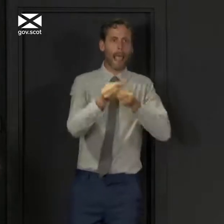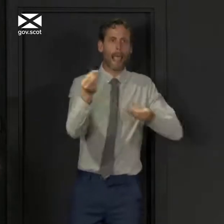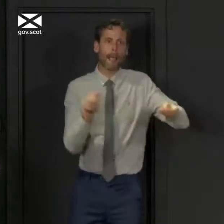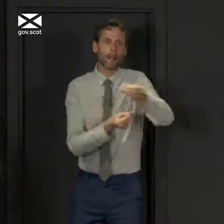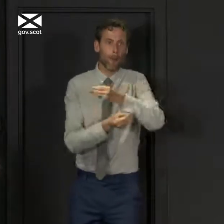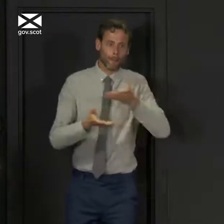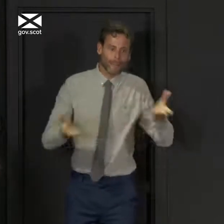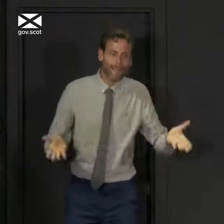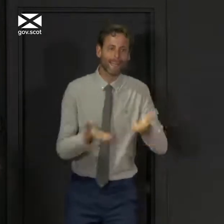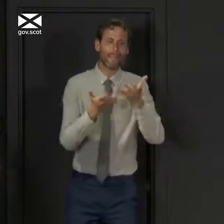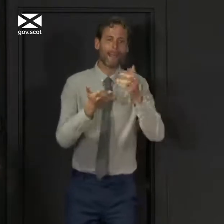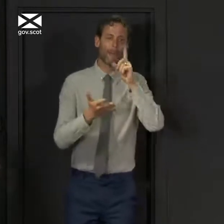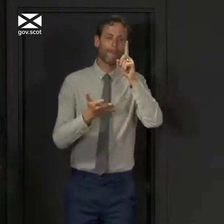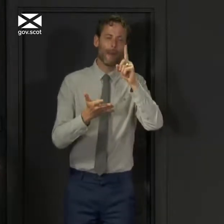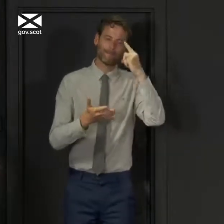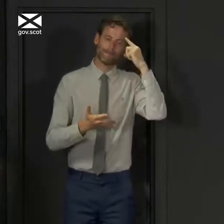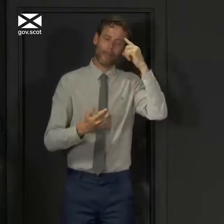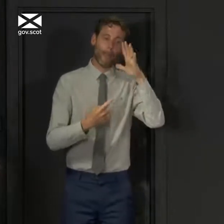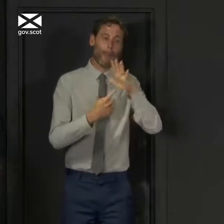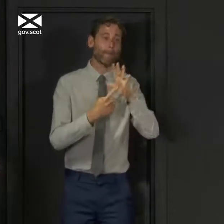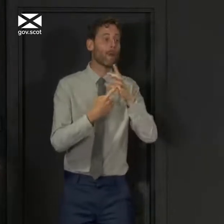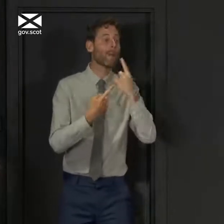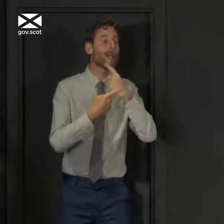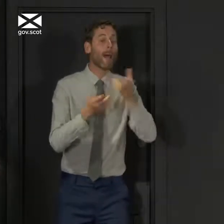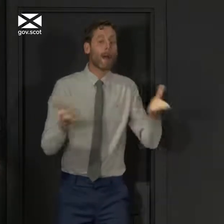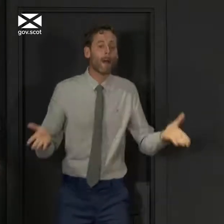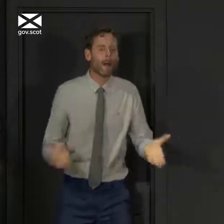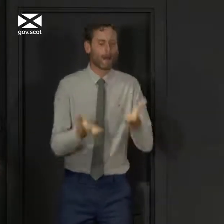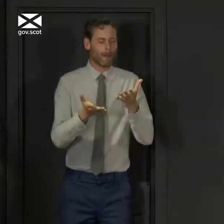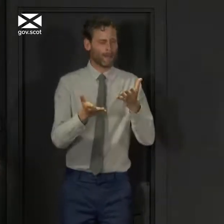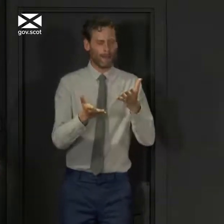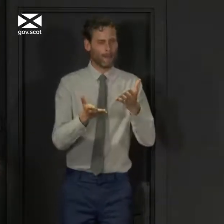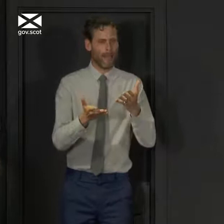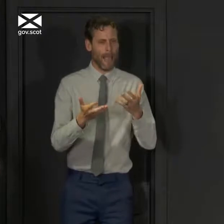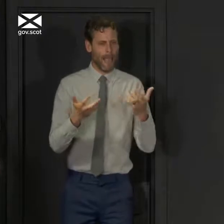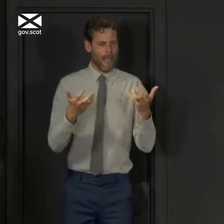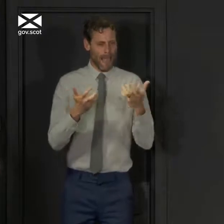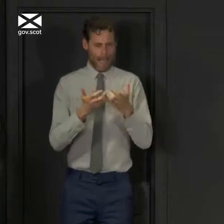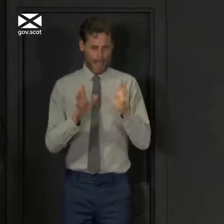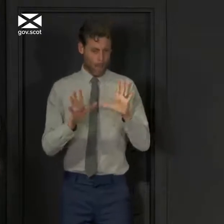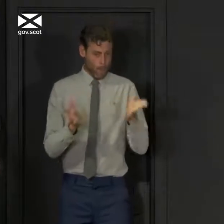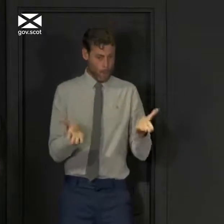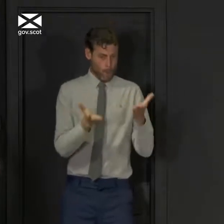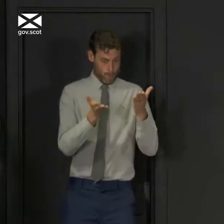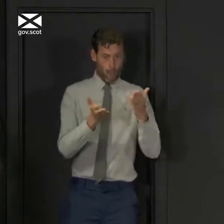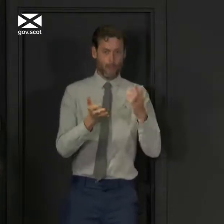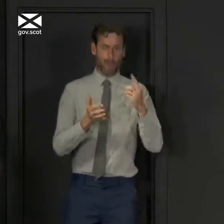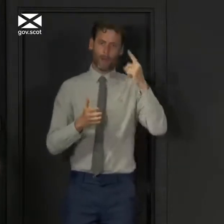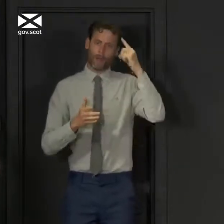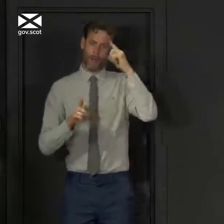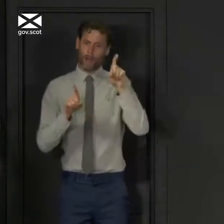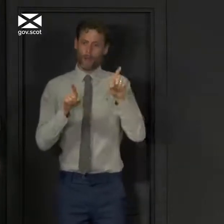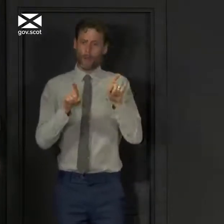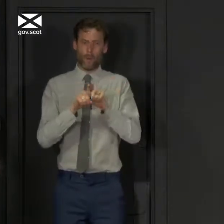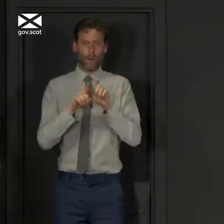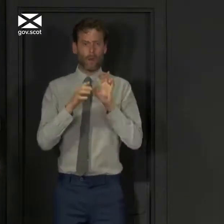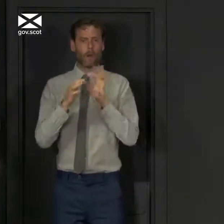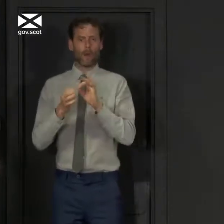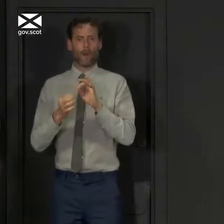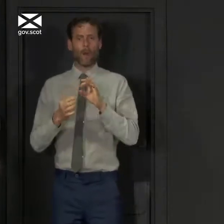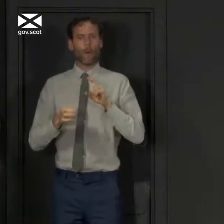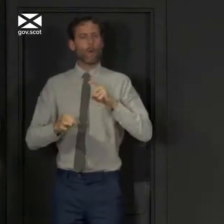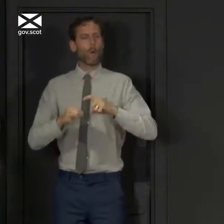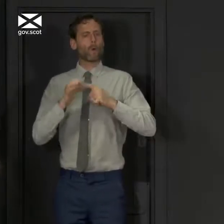also kept very firmly in mind the things that matter most to our quality of life. Family, friendship, love.